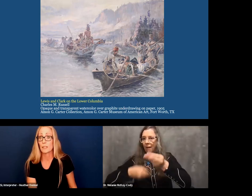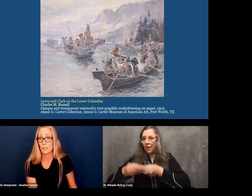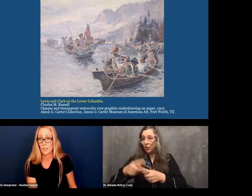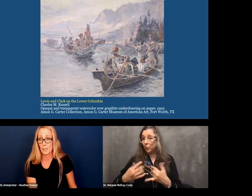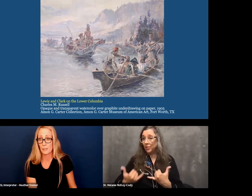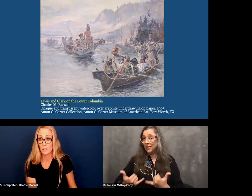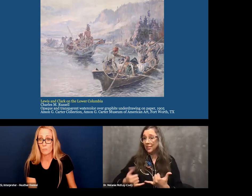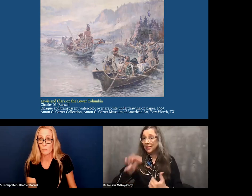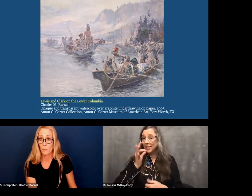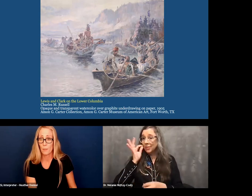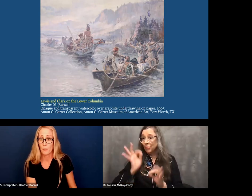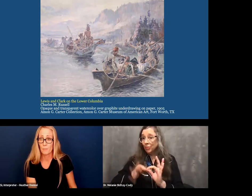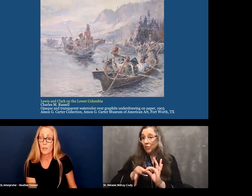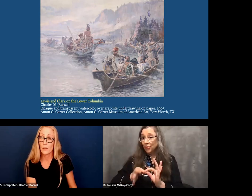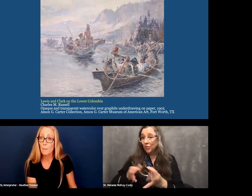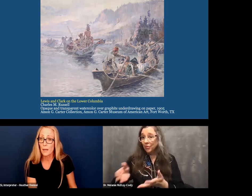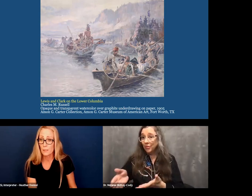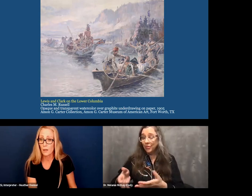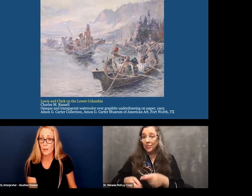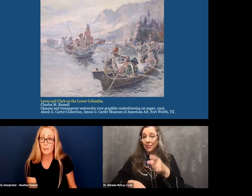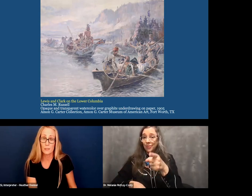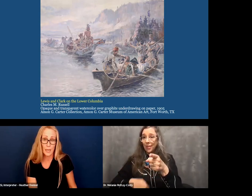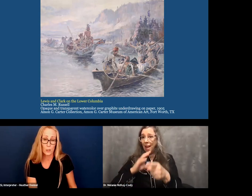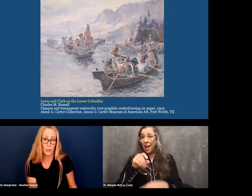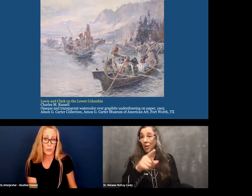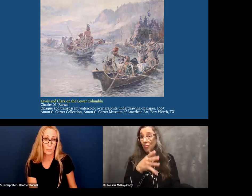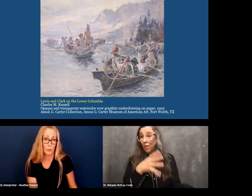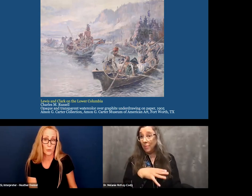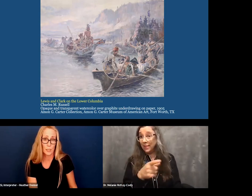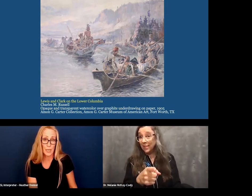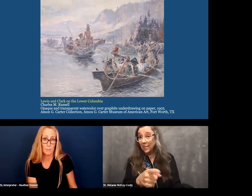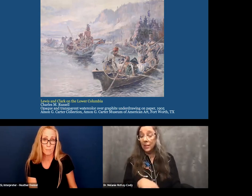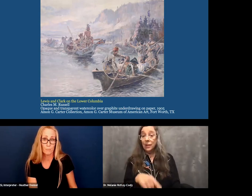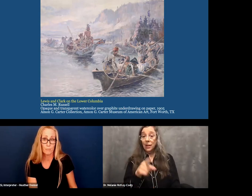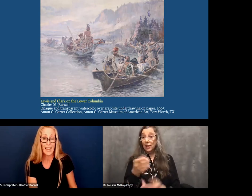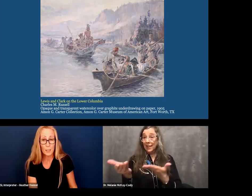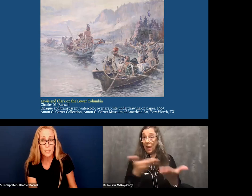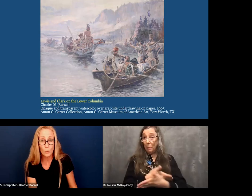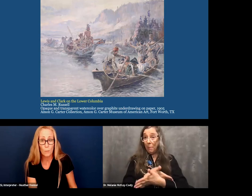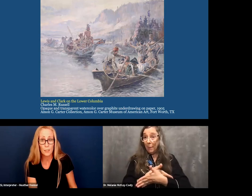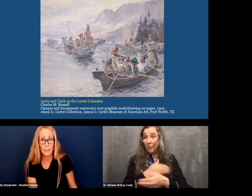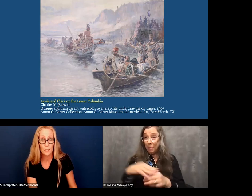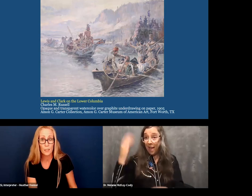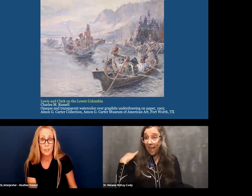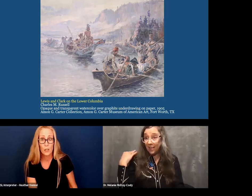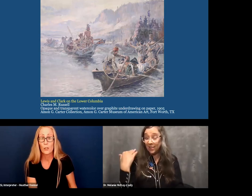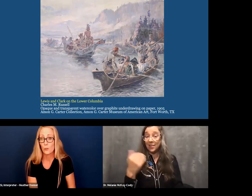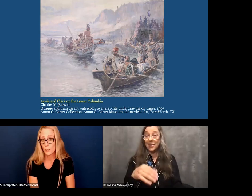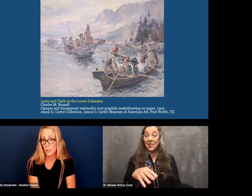ahead to be recognized. And that passes on today to our interpreters today. And being a woman.